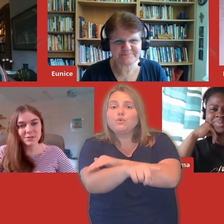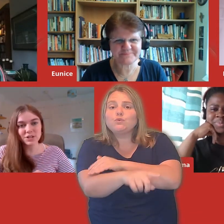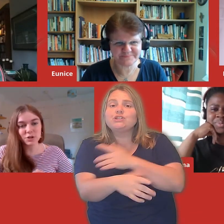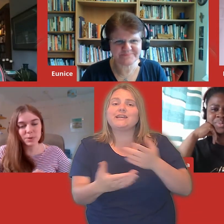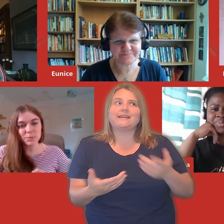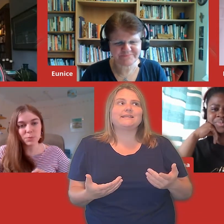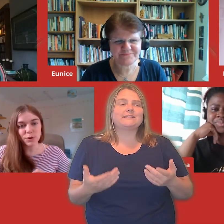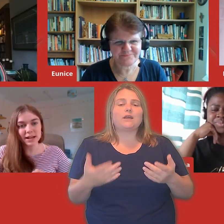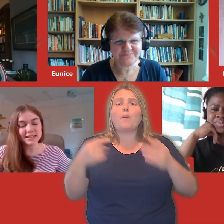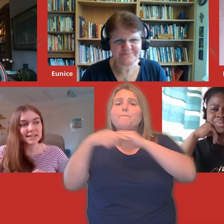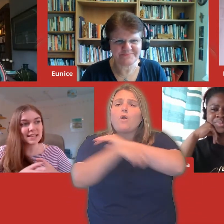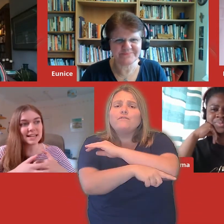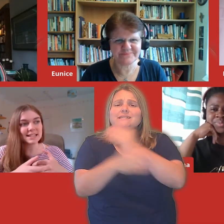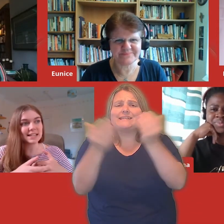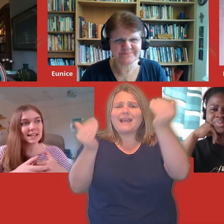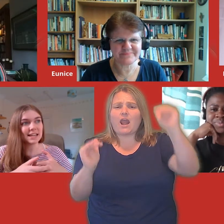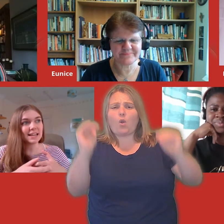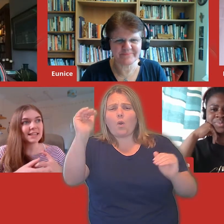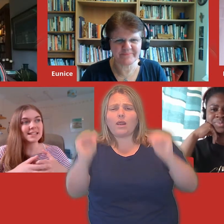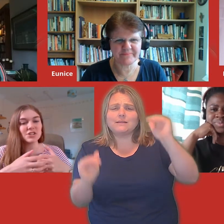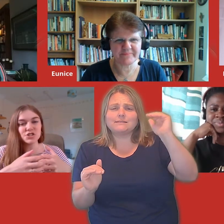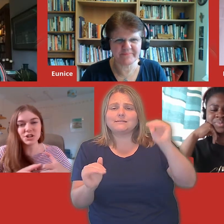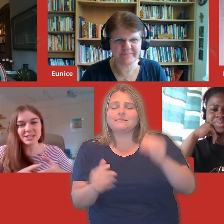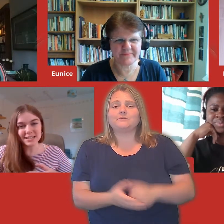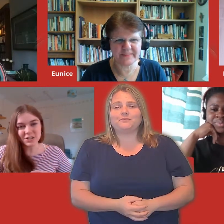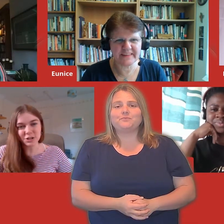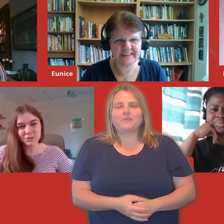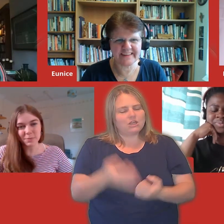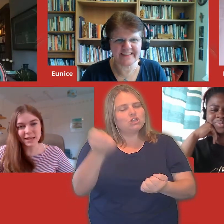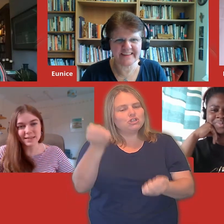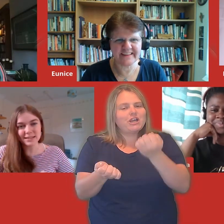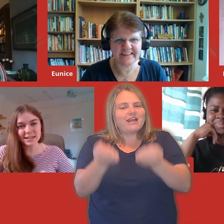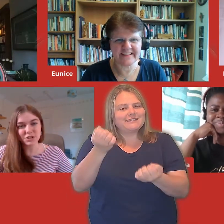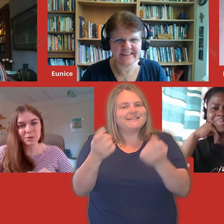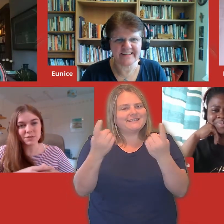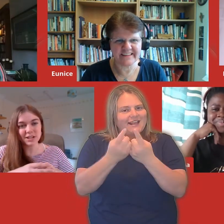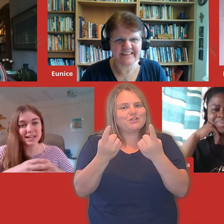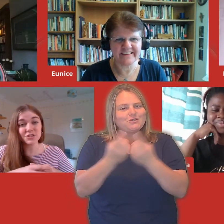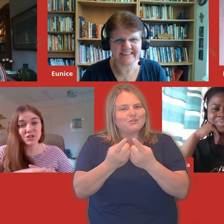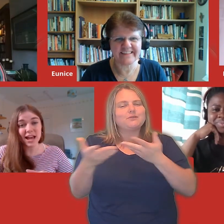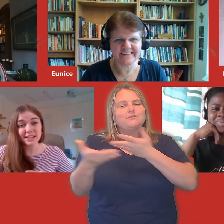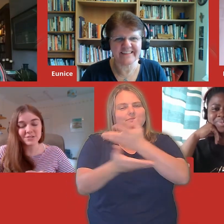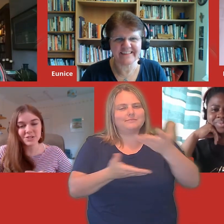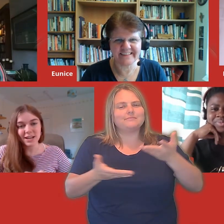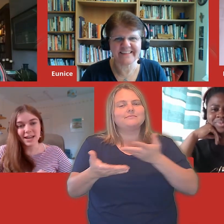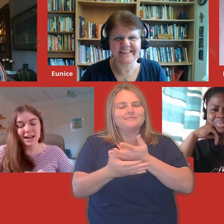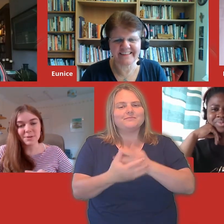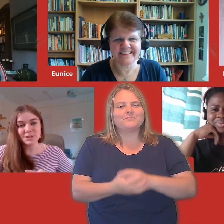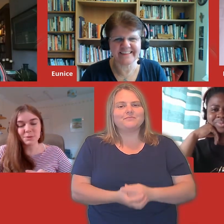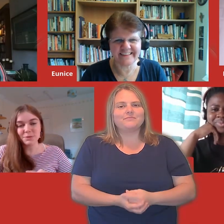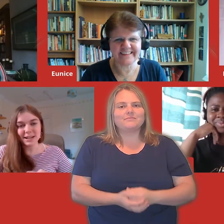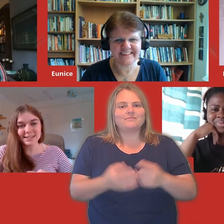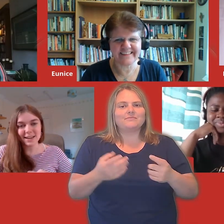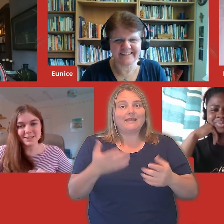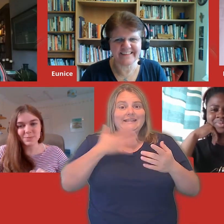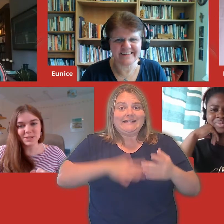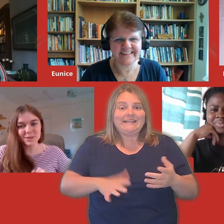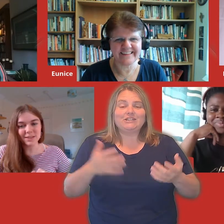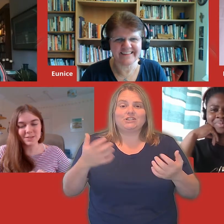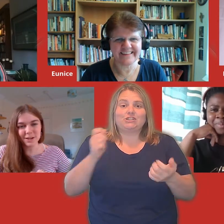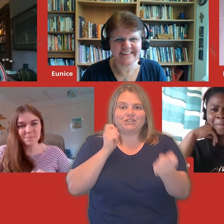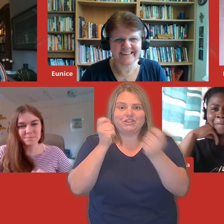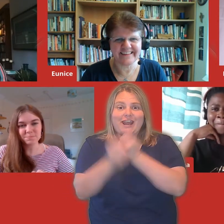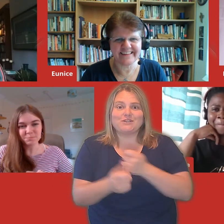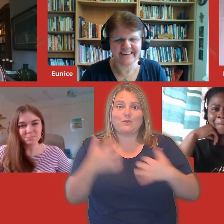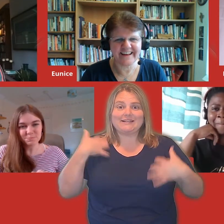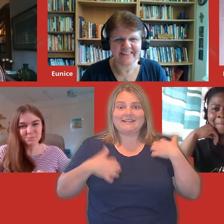anything else that young people bring and say, this is a justice issue for me. This is an issue that needs change. So we're really excited to be